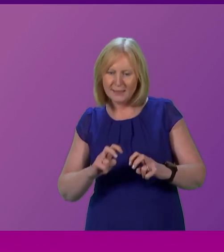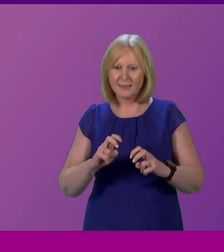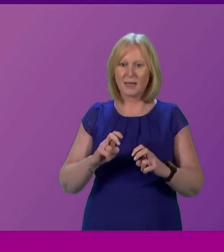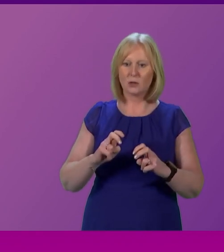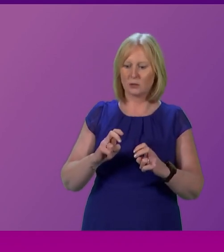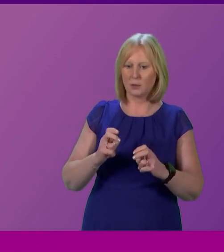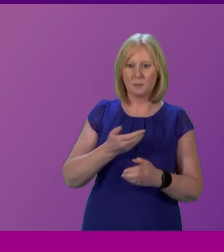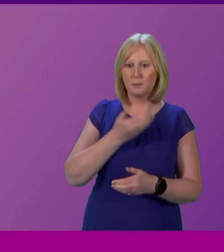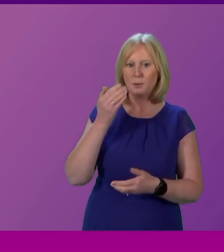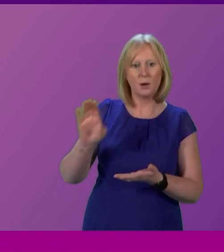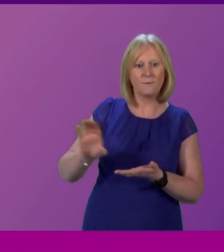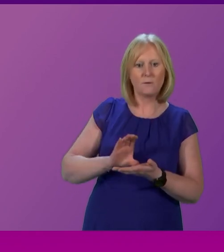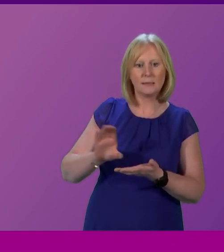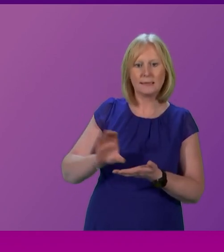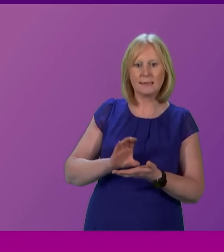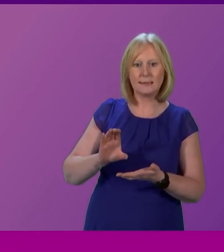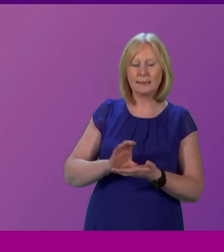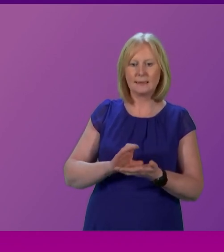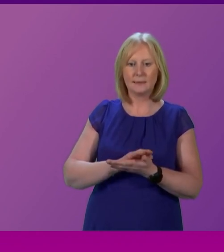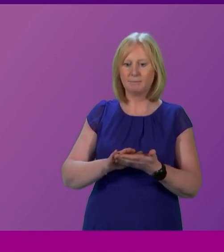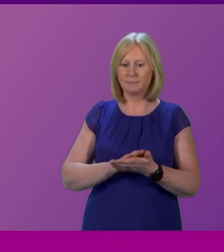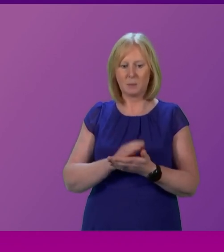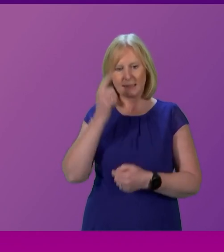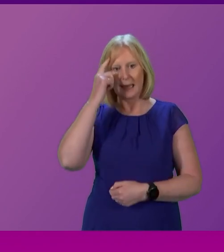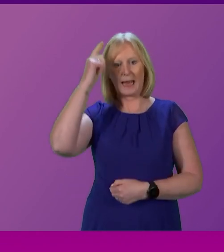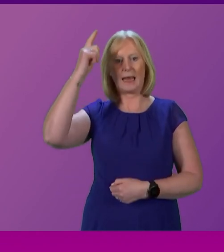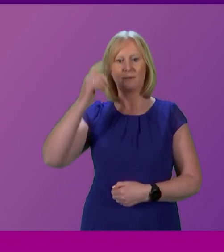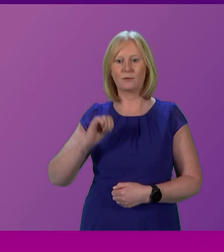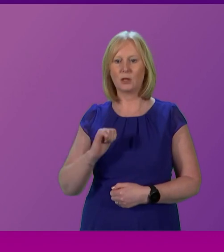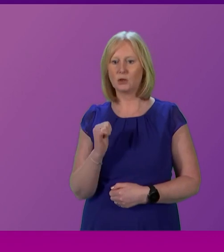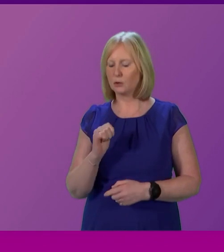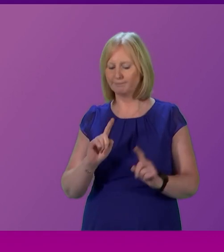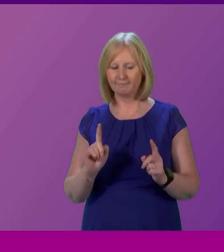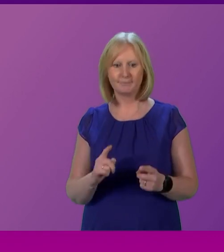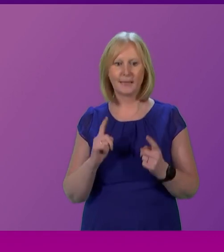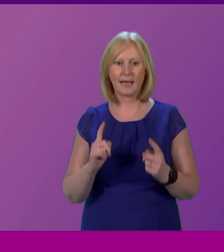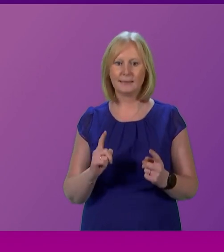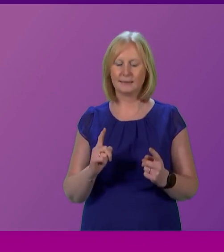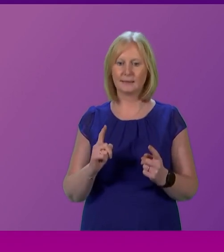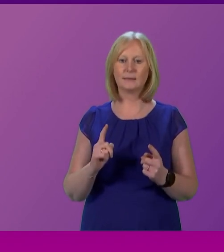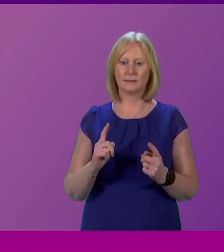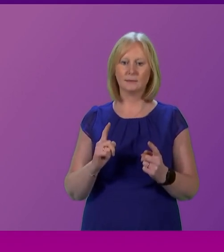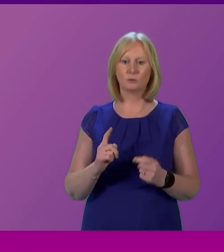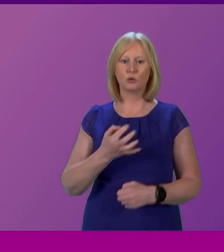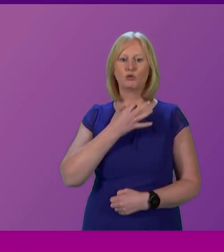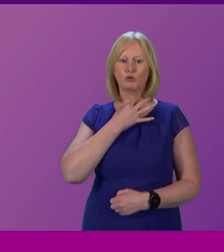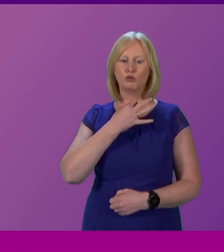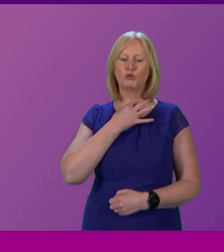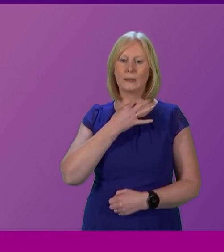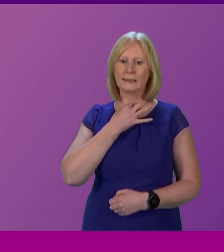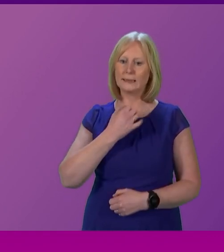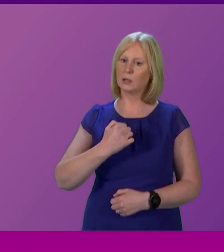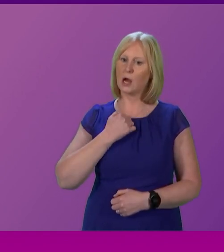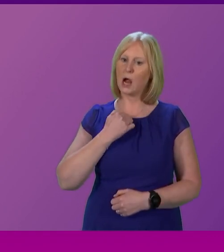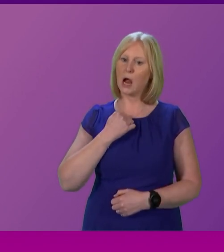peers in the EU, diminishing our ability to innovate, to be at the forefront of discoveries, and threatening our world